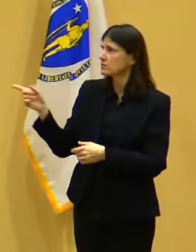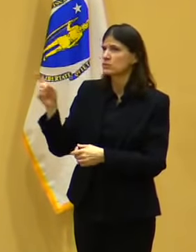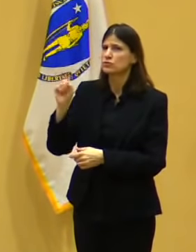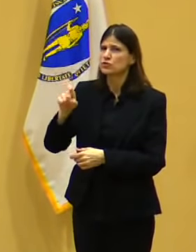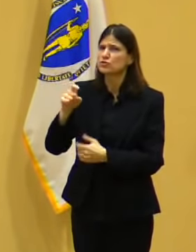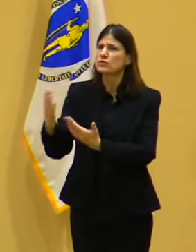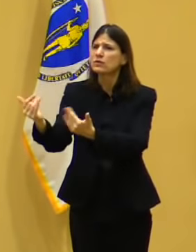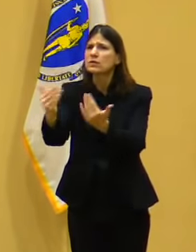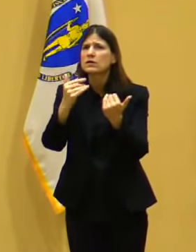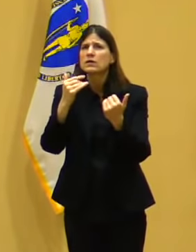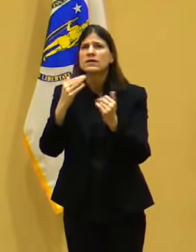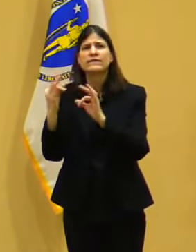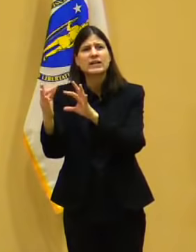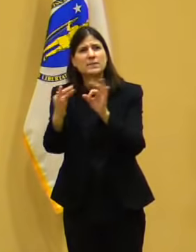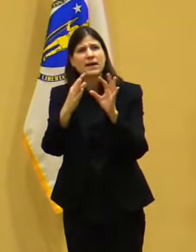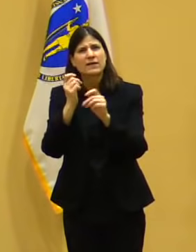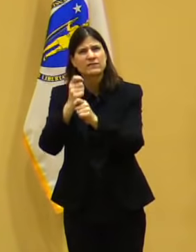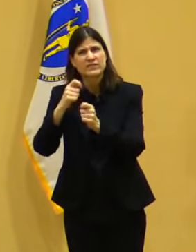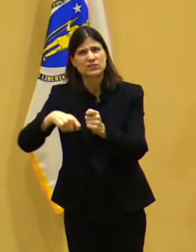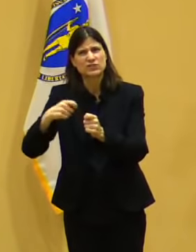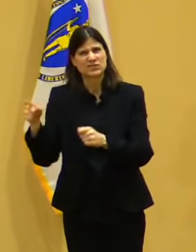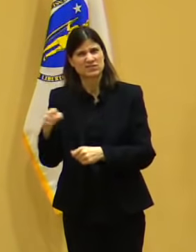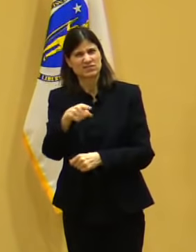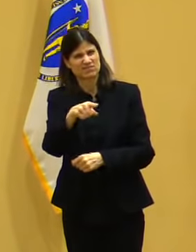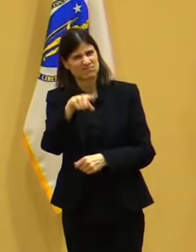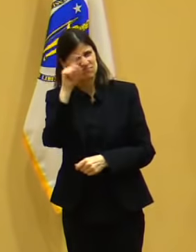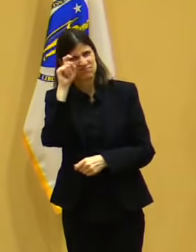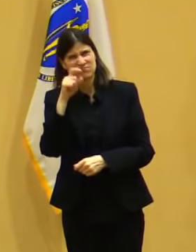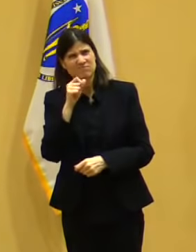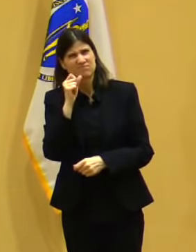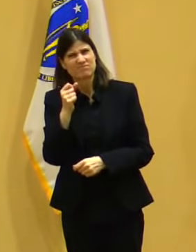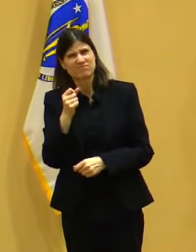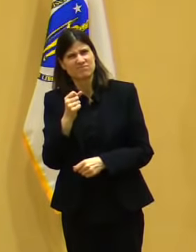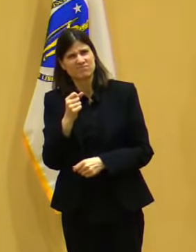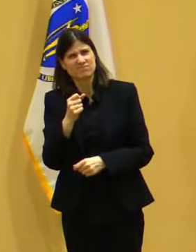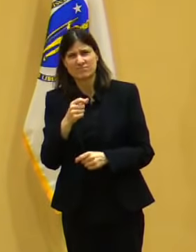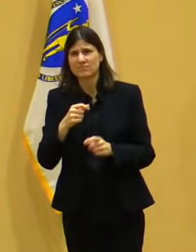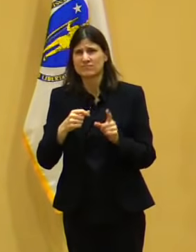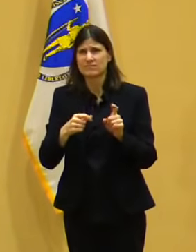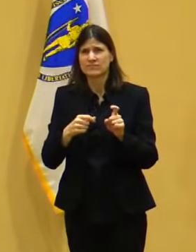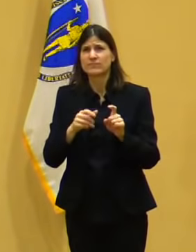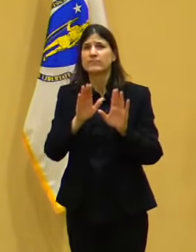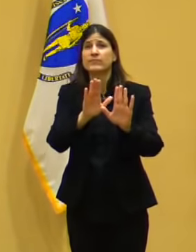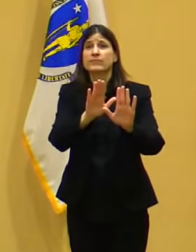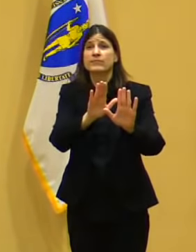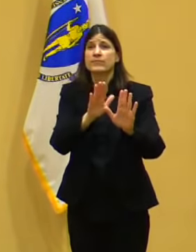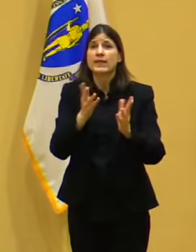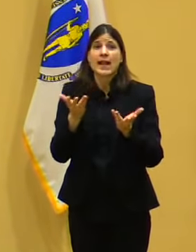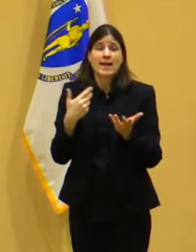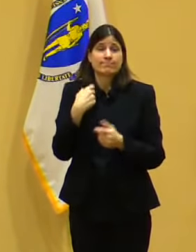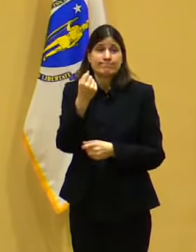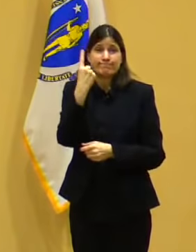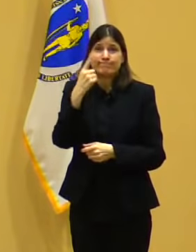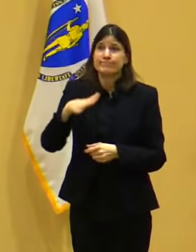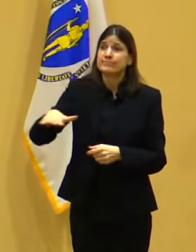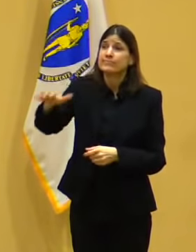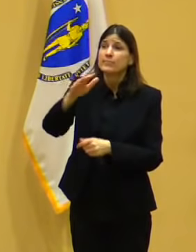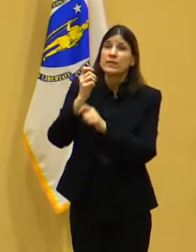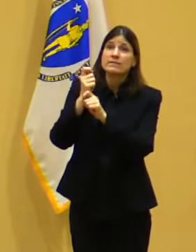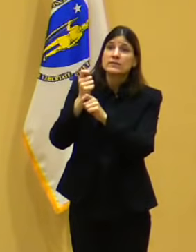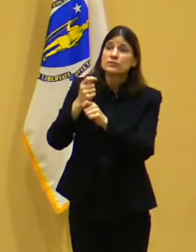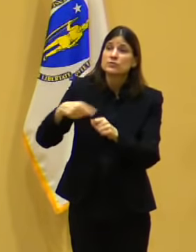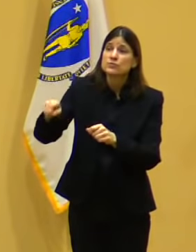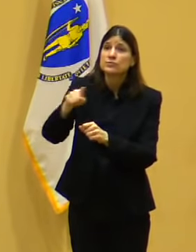the issue is. You're raising with respect. mean, there's been an ongoing and extremely difficult,